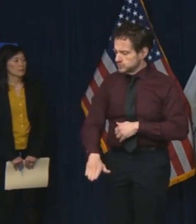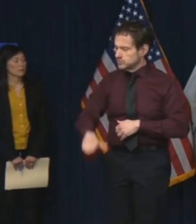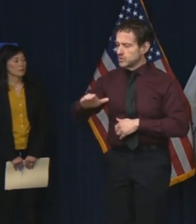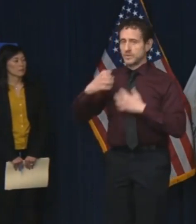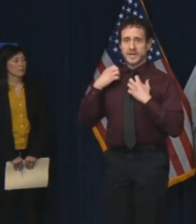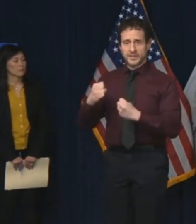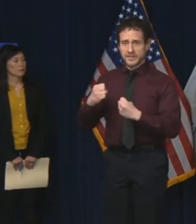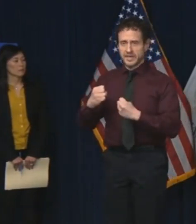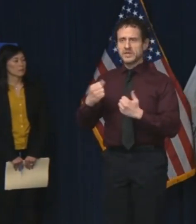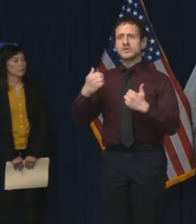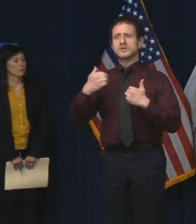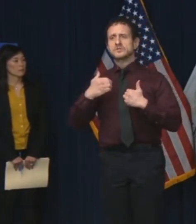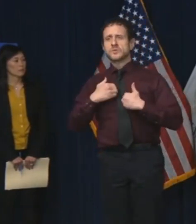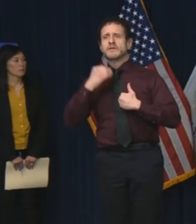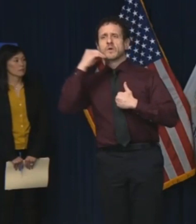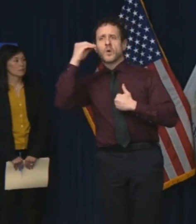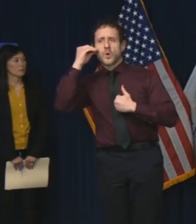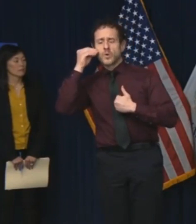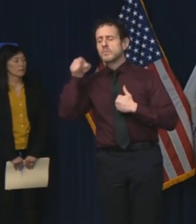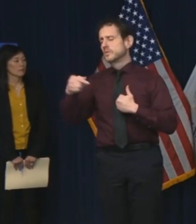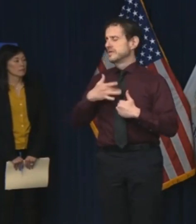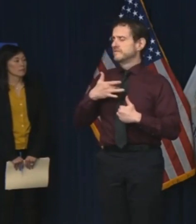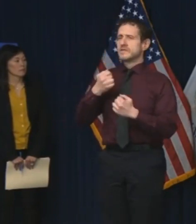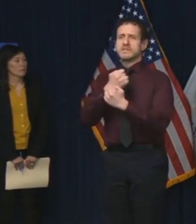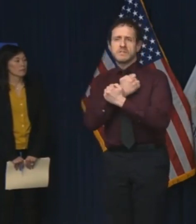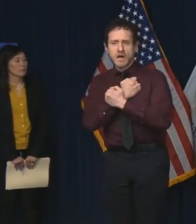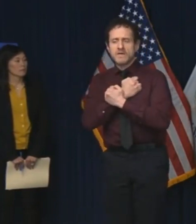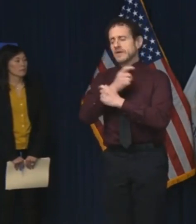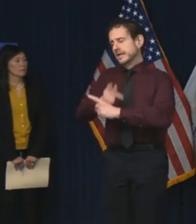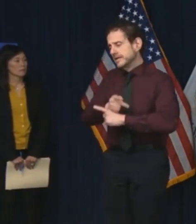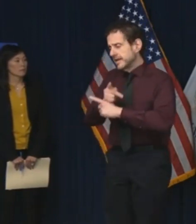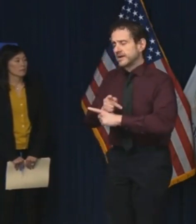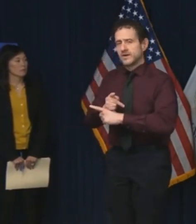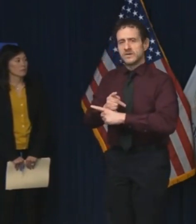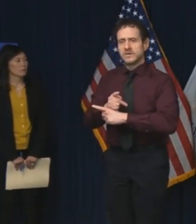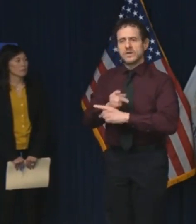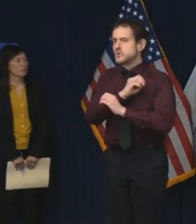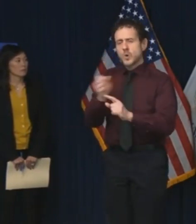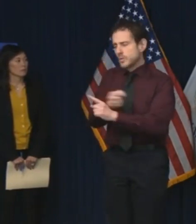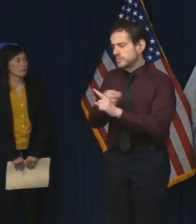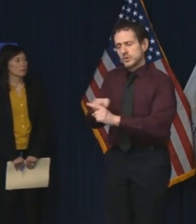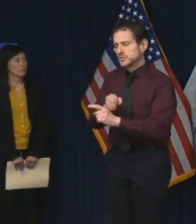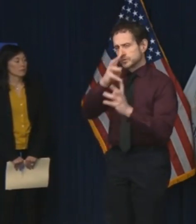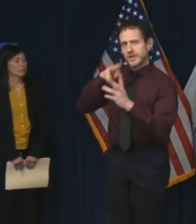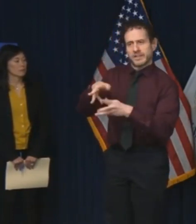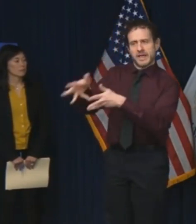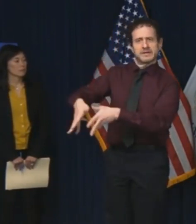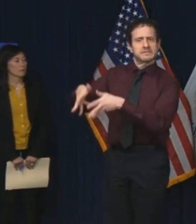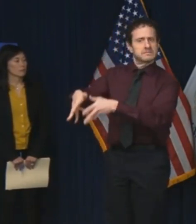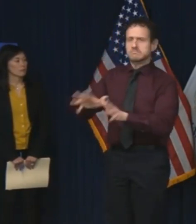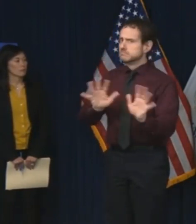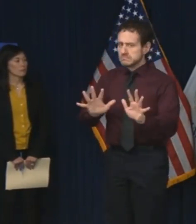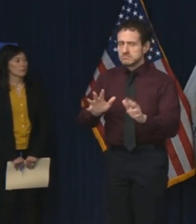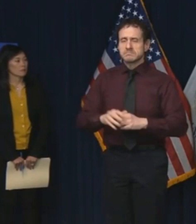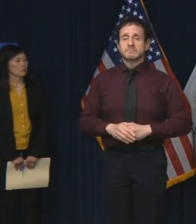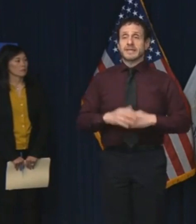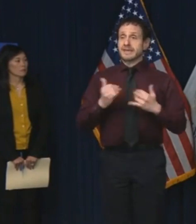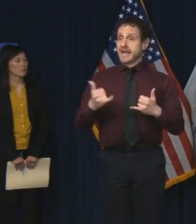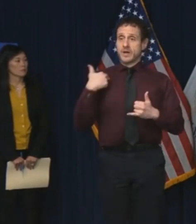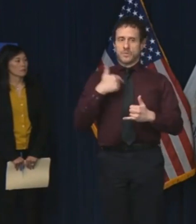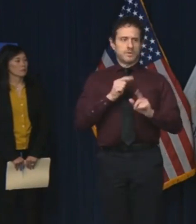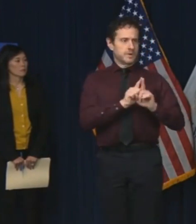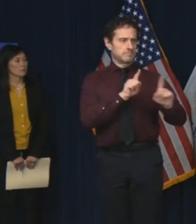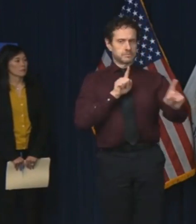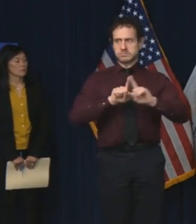nurturing, loving home free from abuse and neglect. Even during these times of social distancing and shelter in